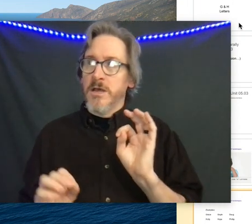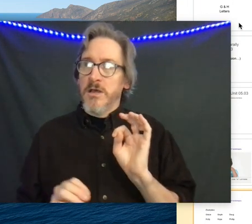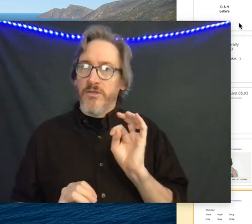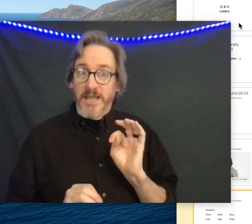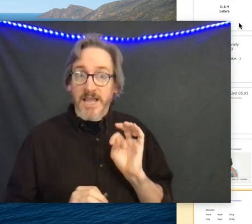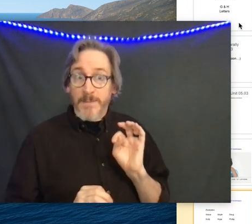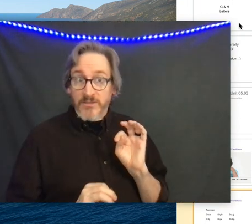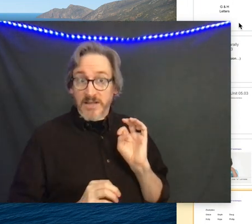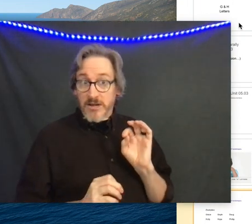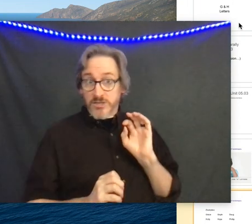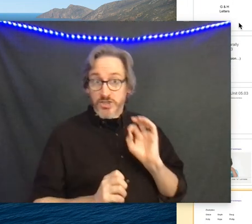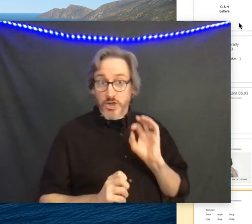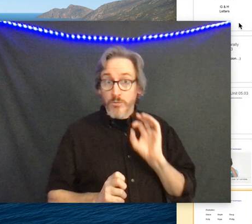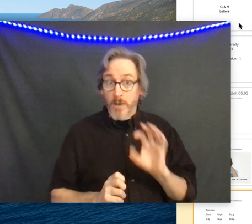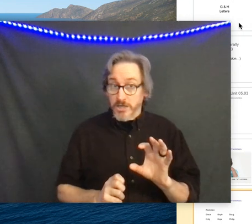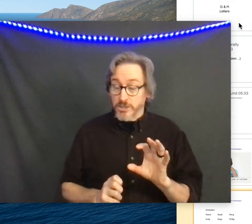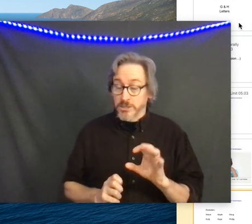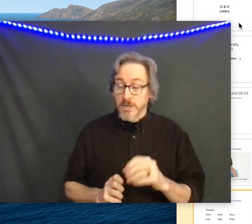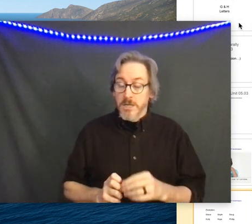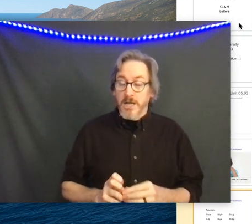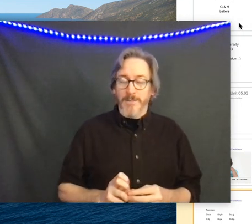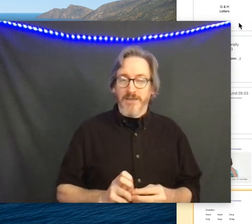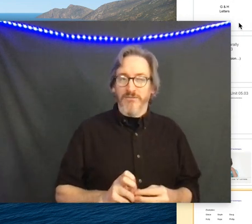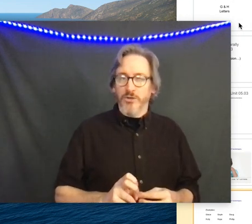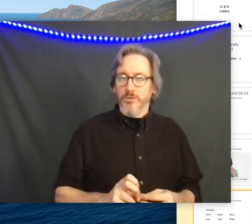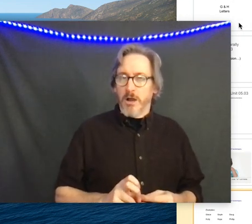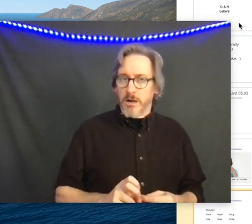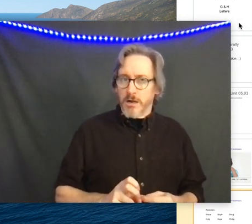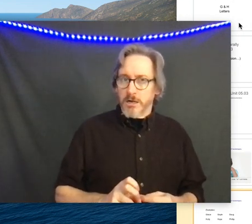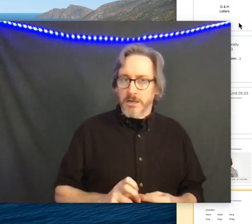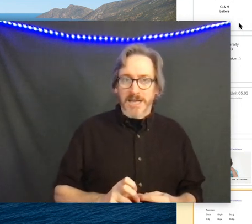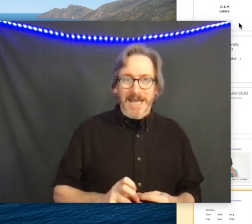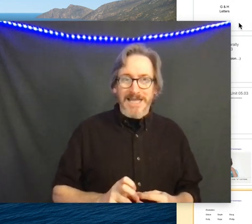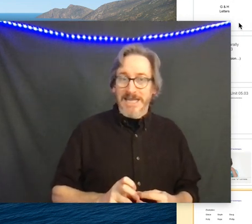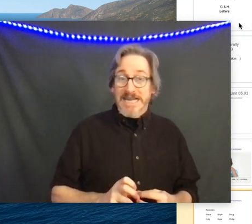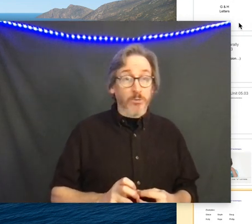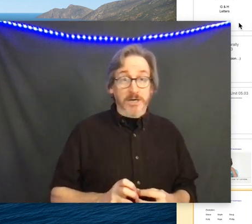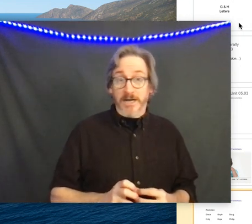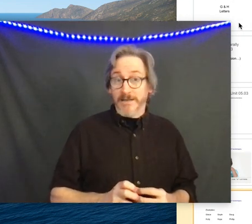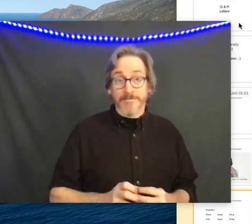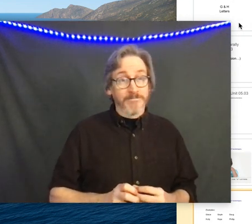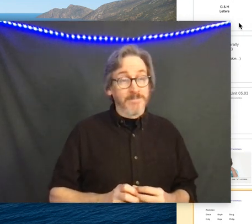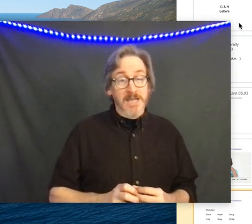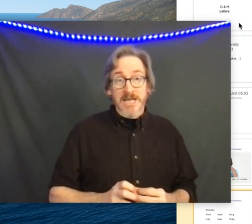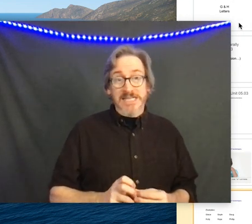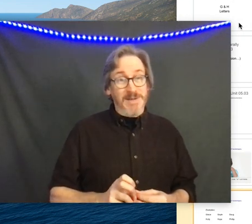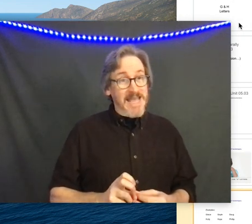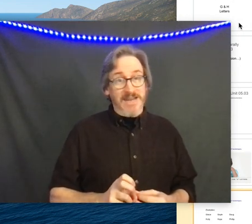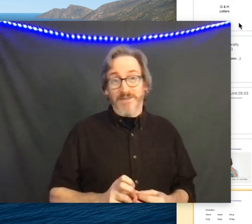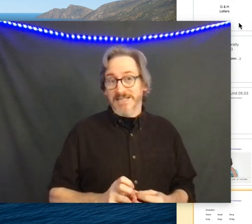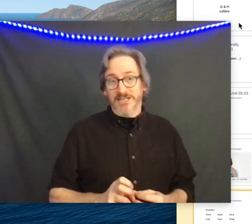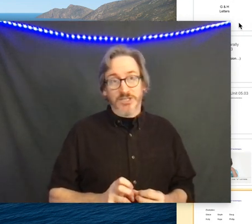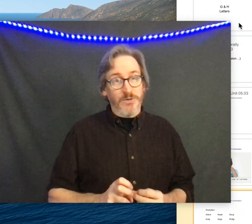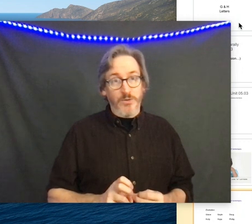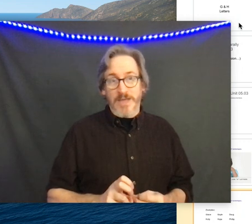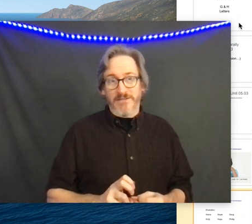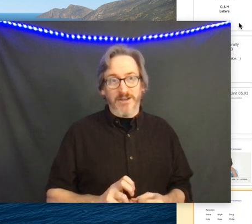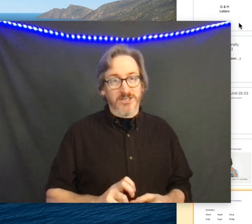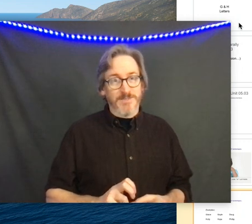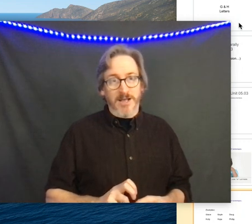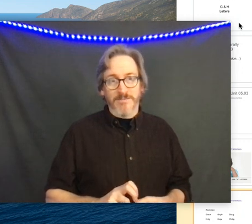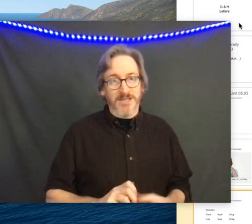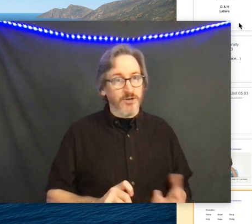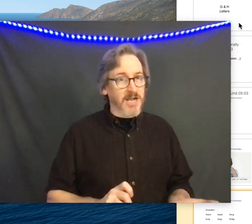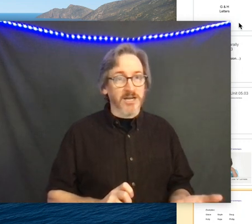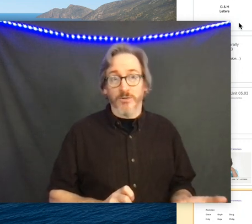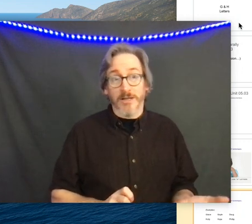thinking about the letters too much um if you are you need to work on it because by the end of asl2 if you can't